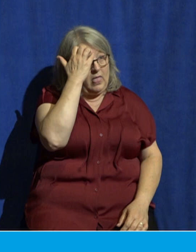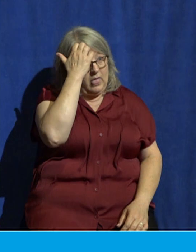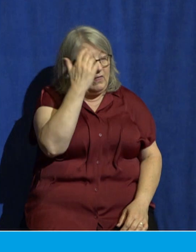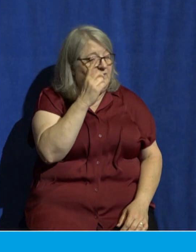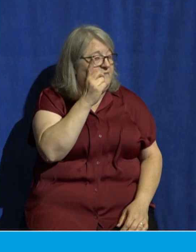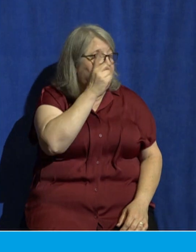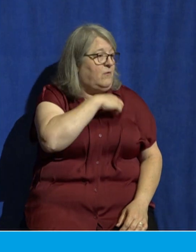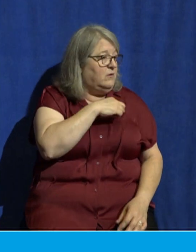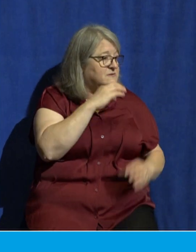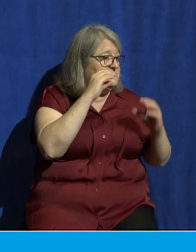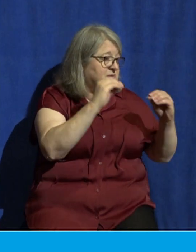teaching